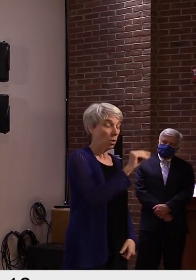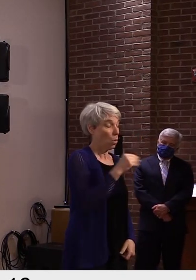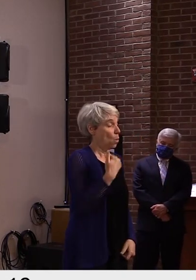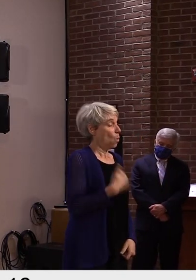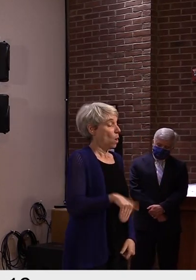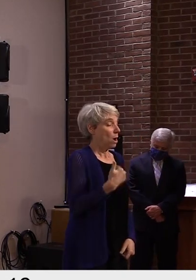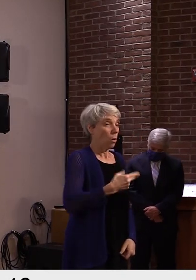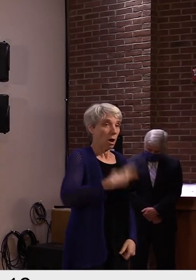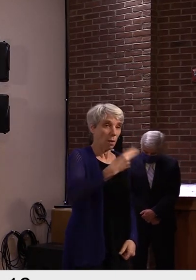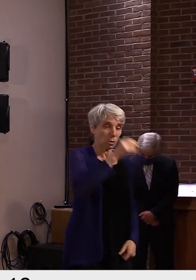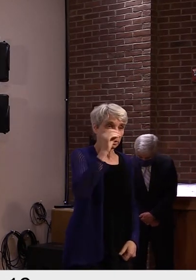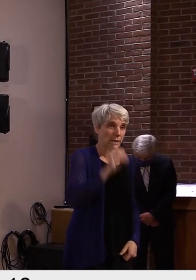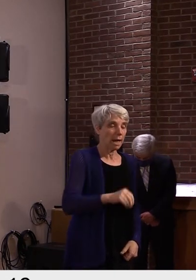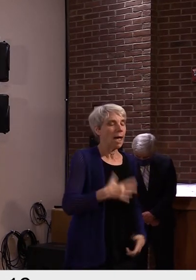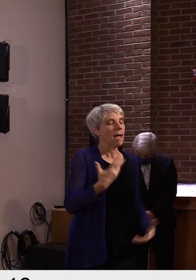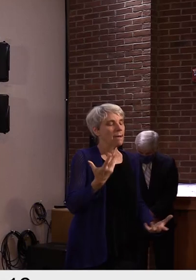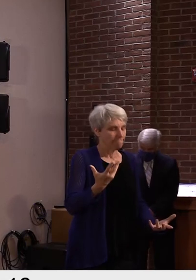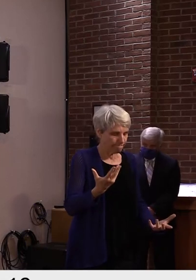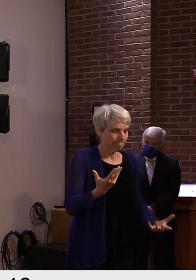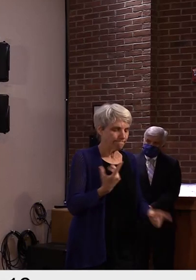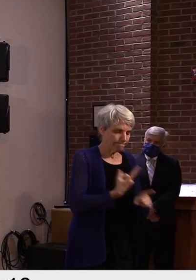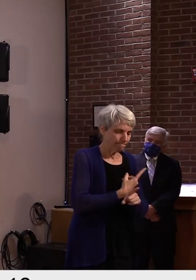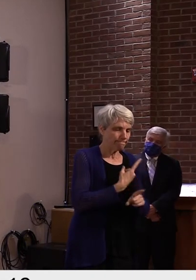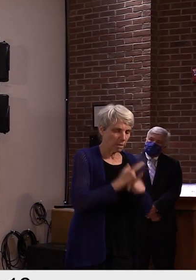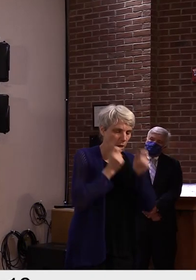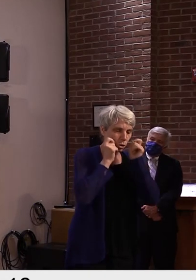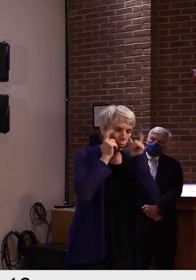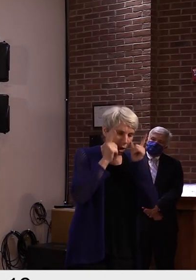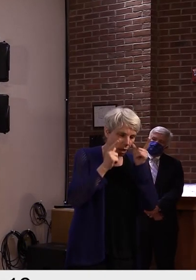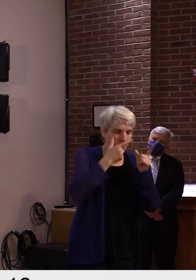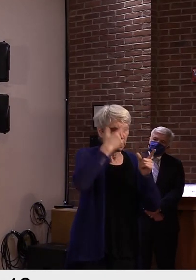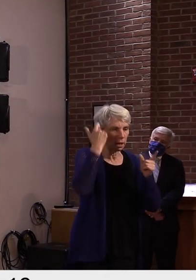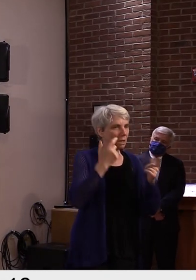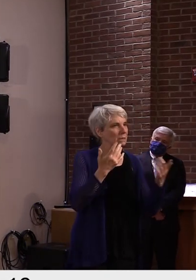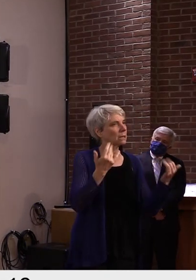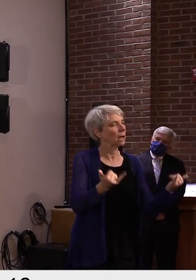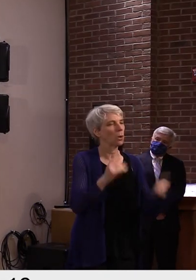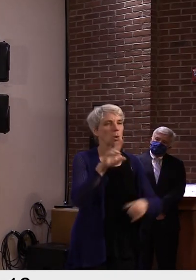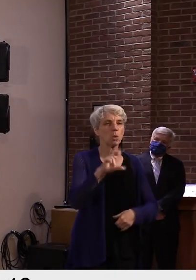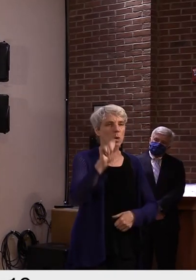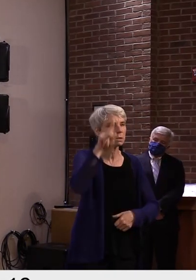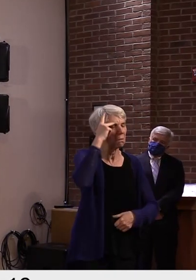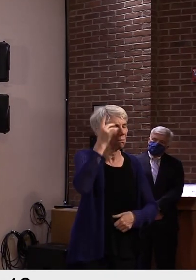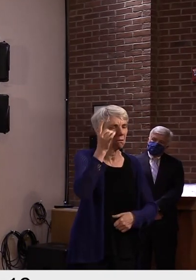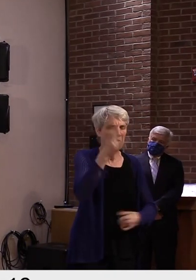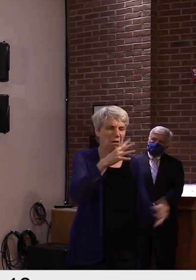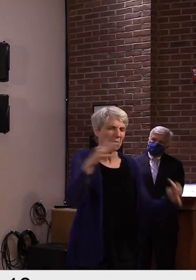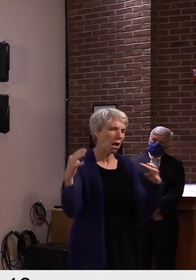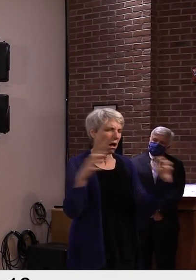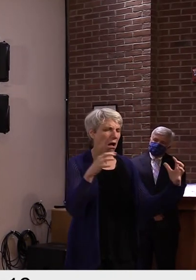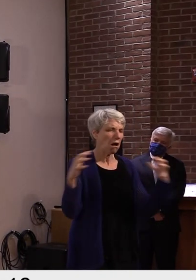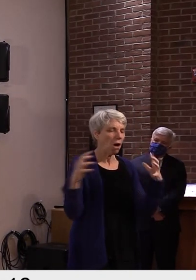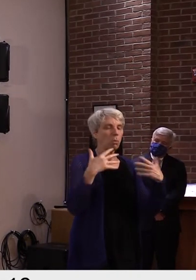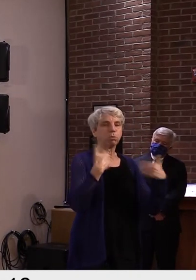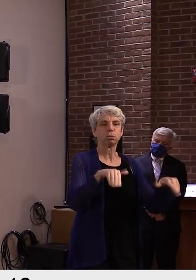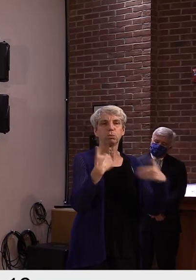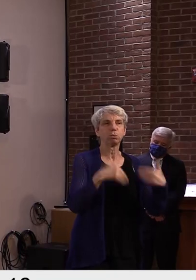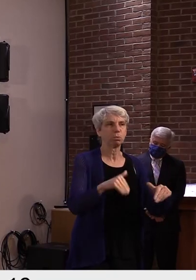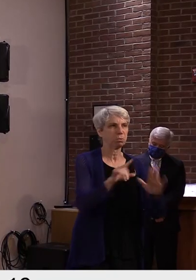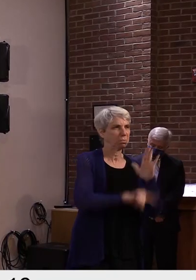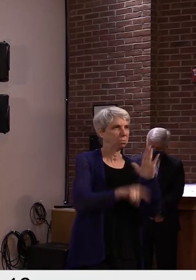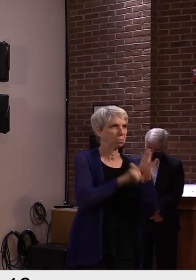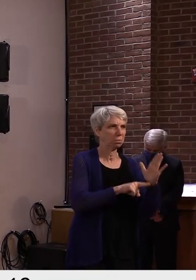things going on in our country right now. But I think it's the onus of the medical and health care